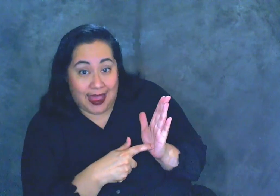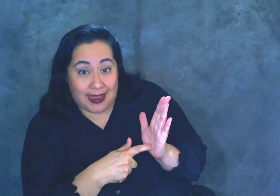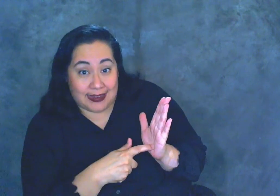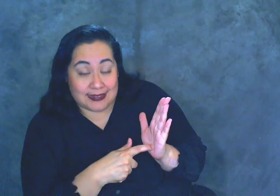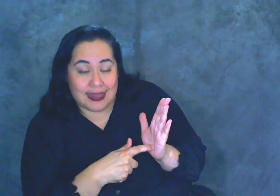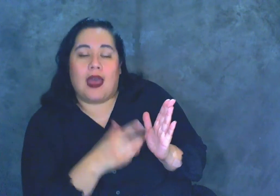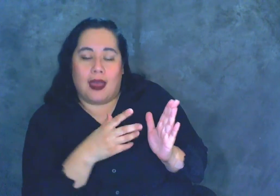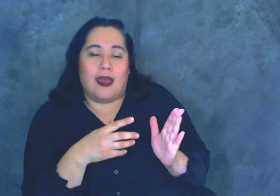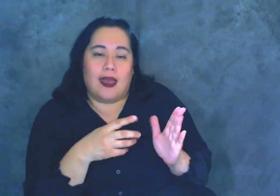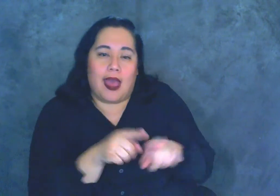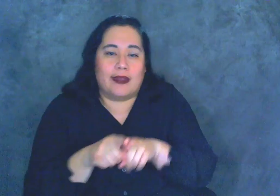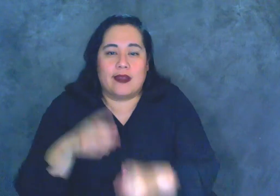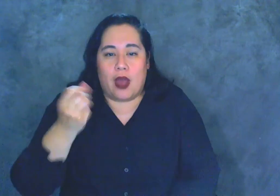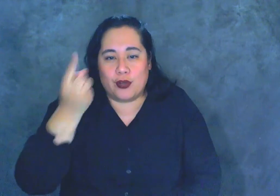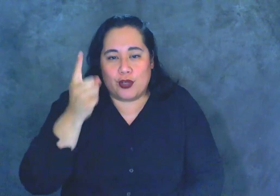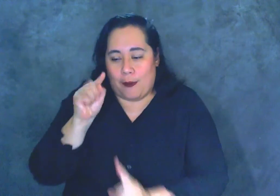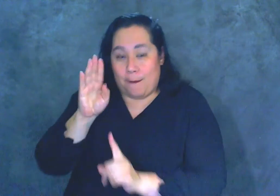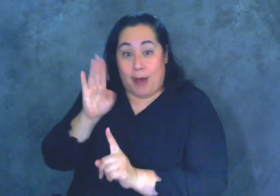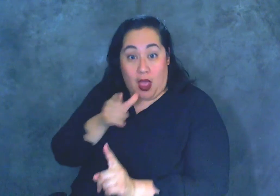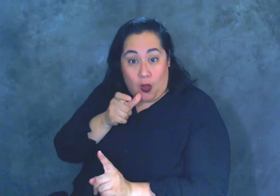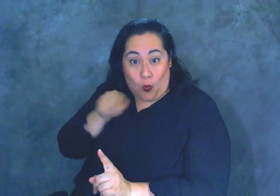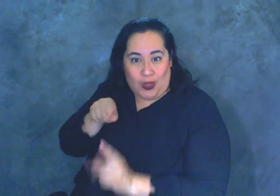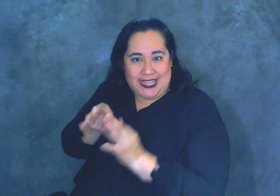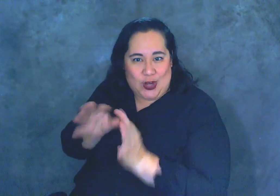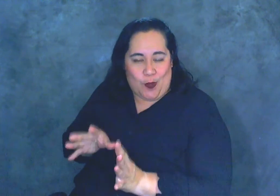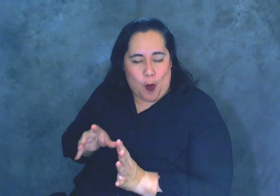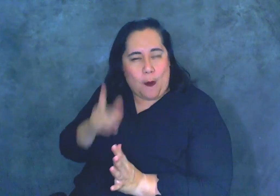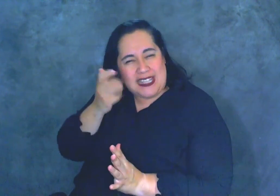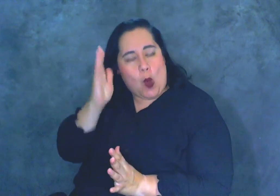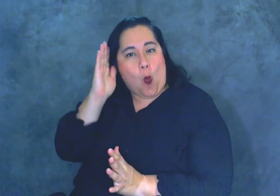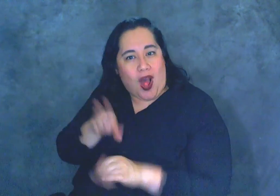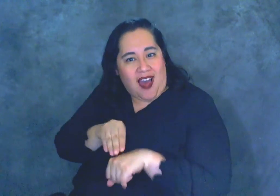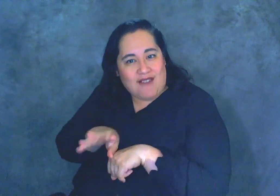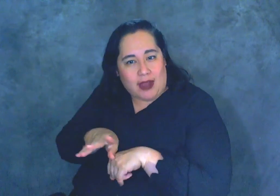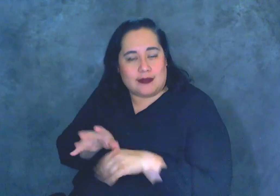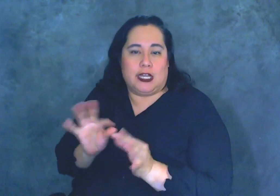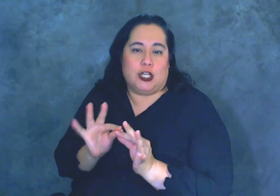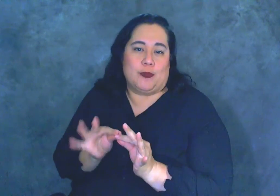understood by the interpreter because it will affect the interpretation. It has to, right?